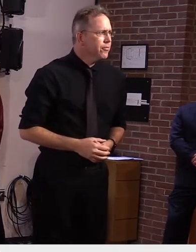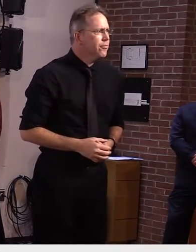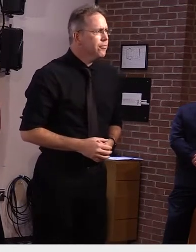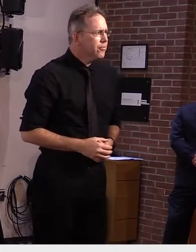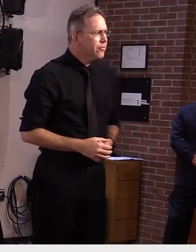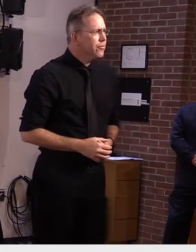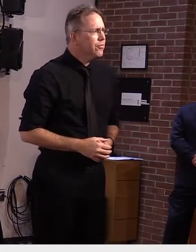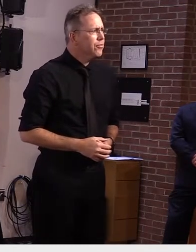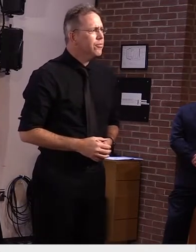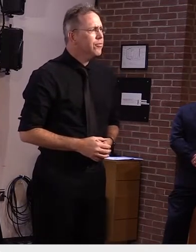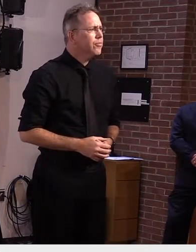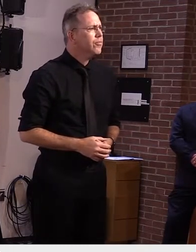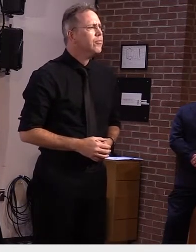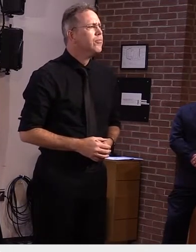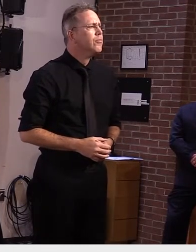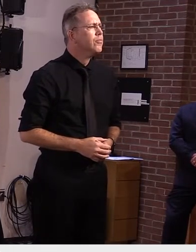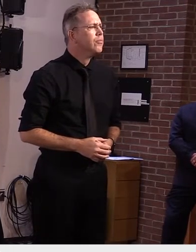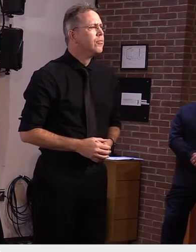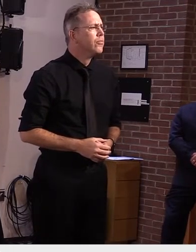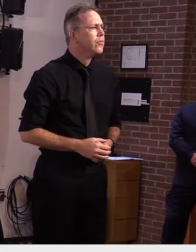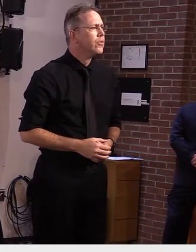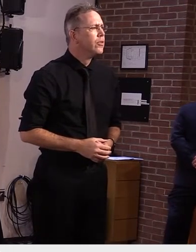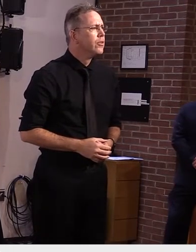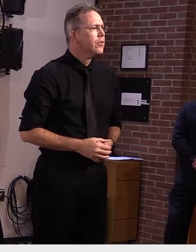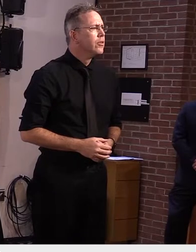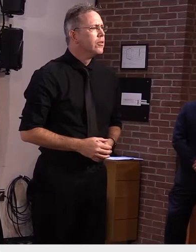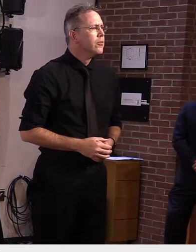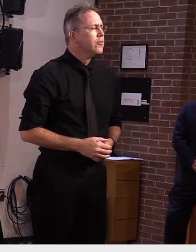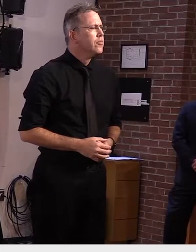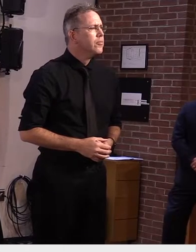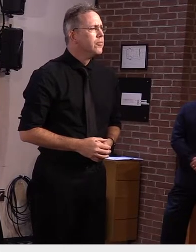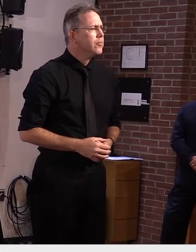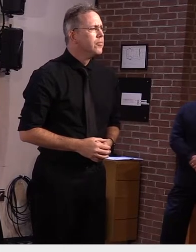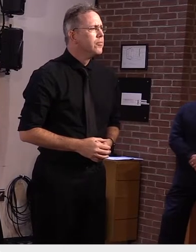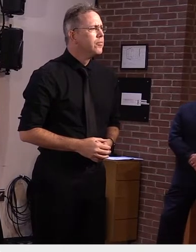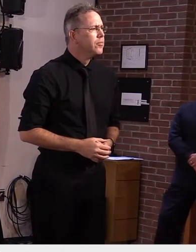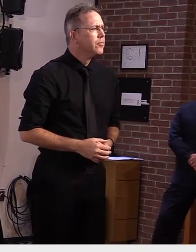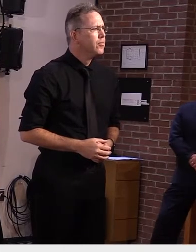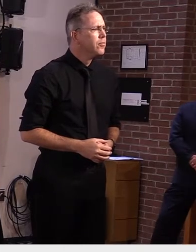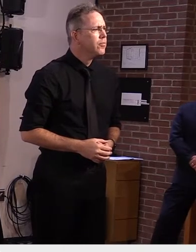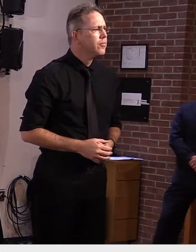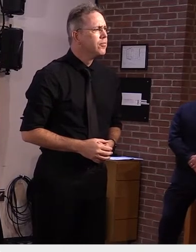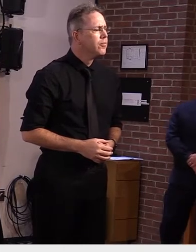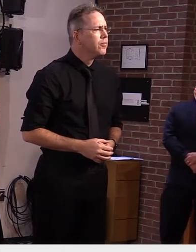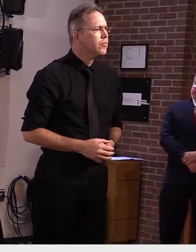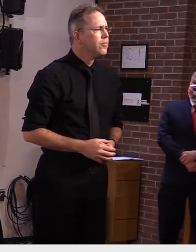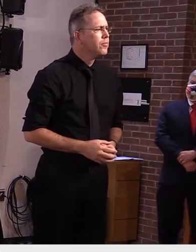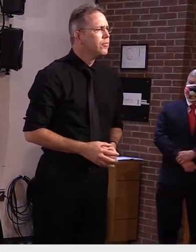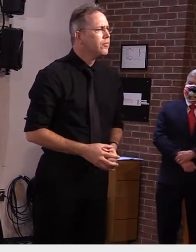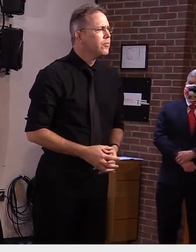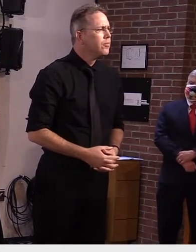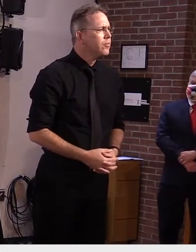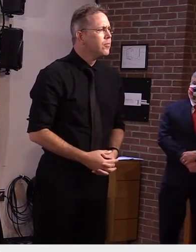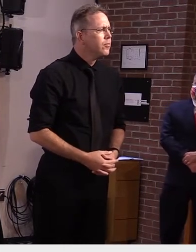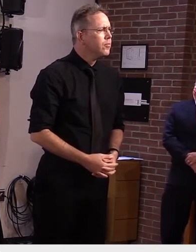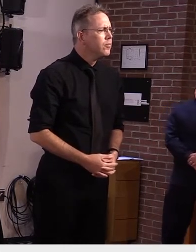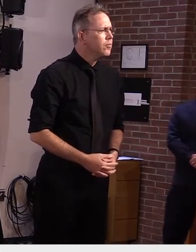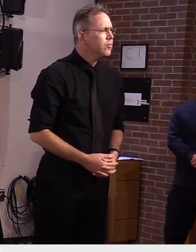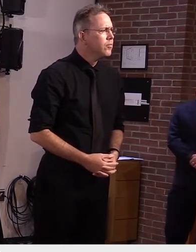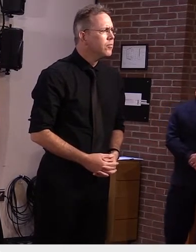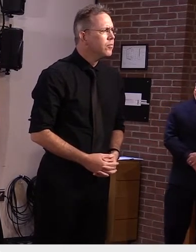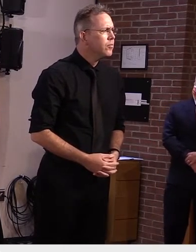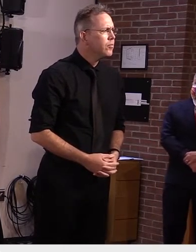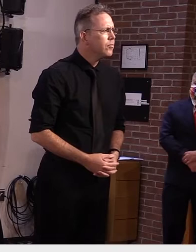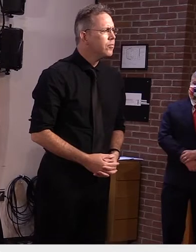know all like all 100 i mean what you know what what how much could you be tracing i guess what's the outer limit right now